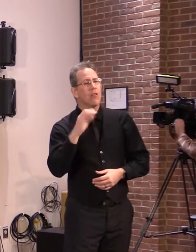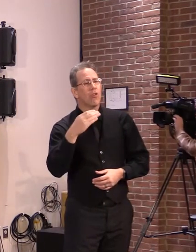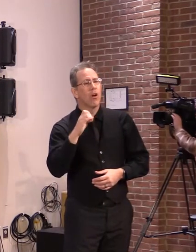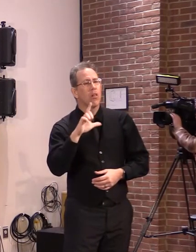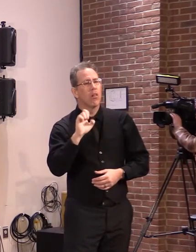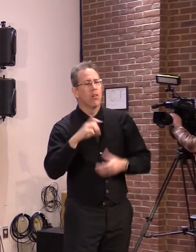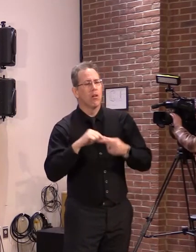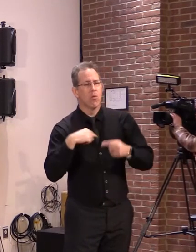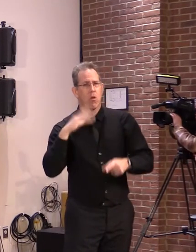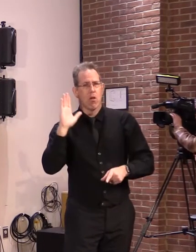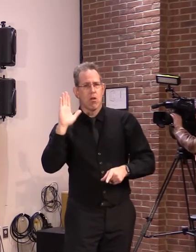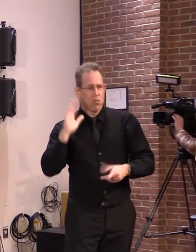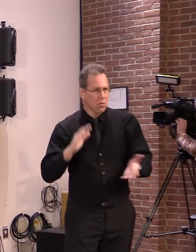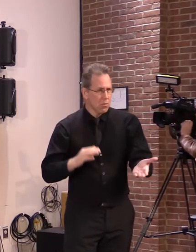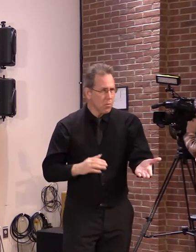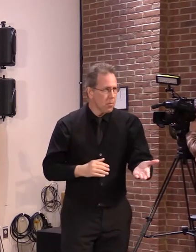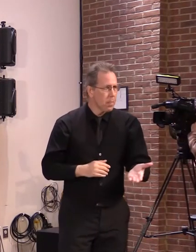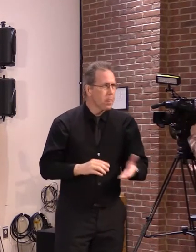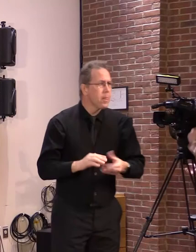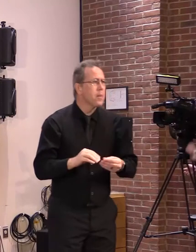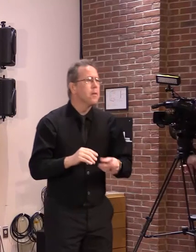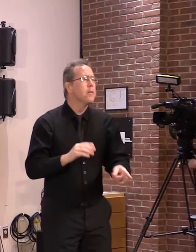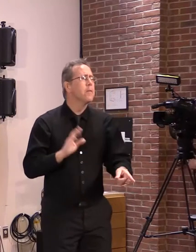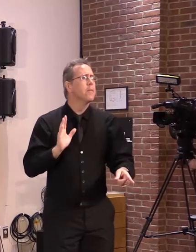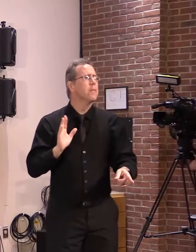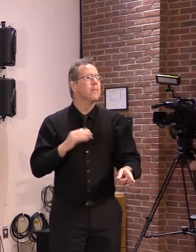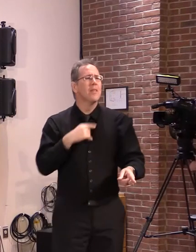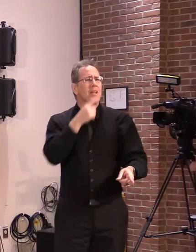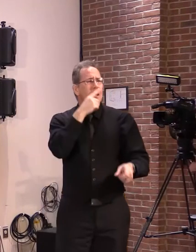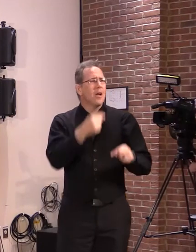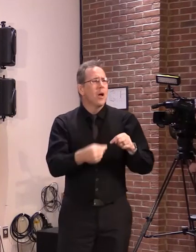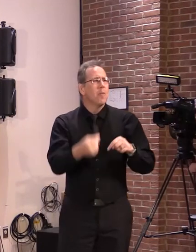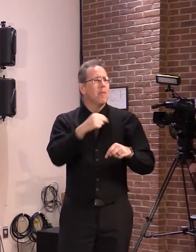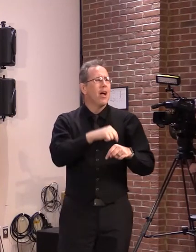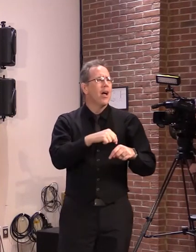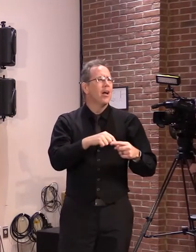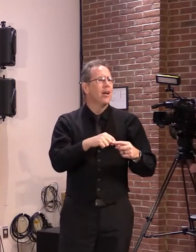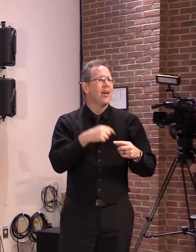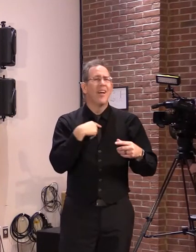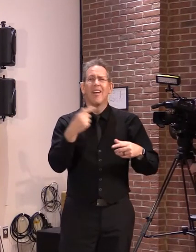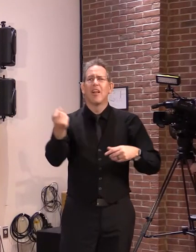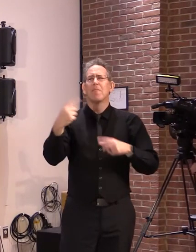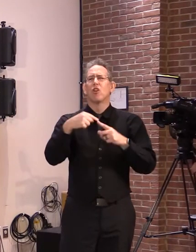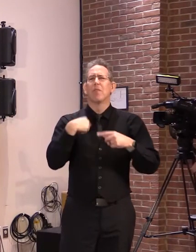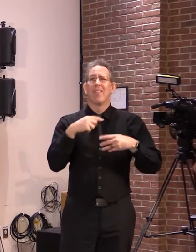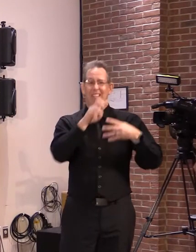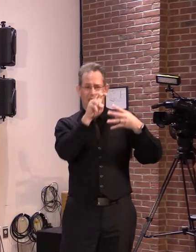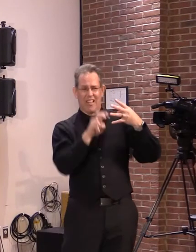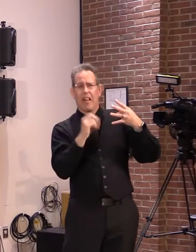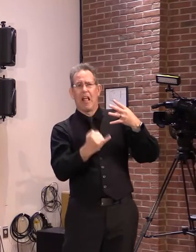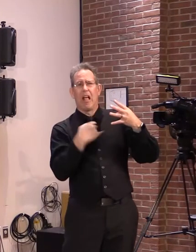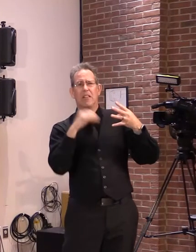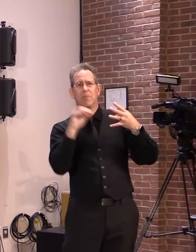I just wanted to say, please get back to me at the end of the queue and I'll have my questions ready then. Thank you.